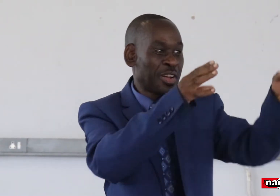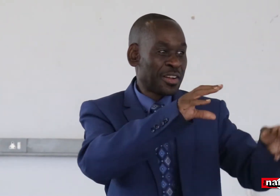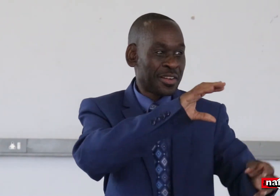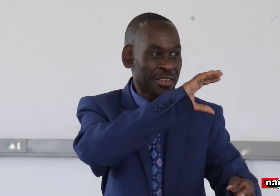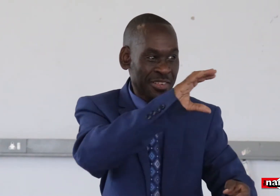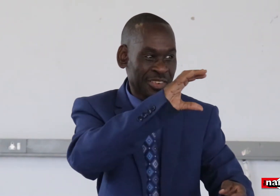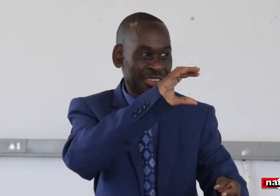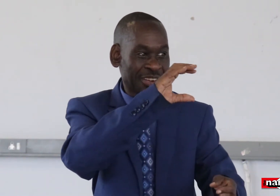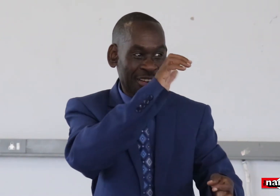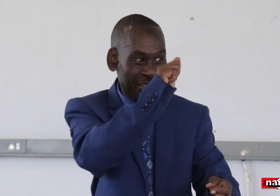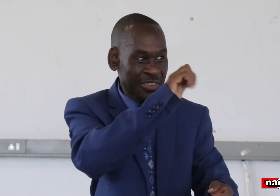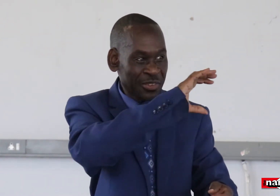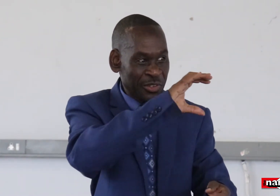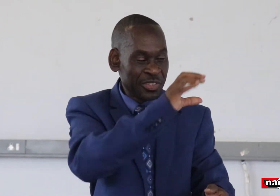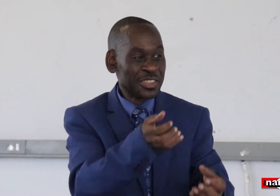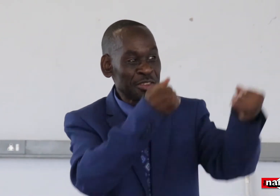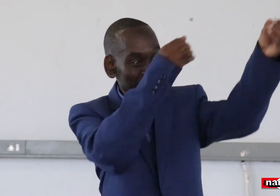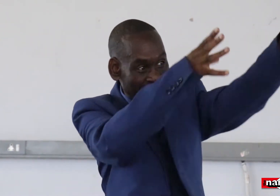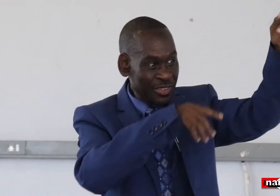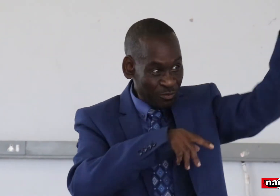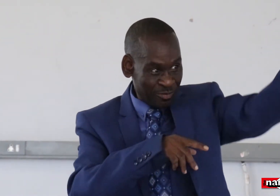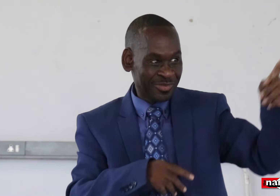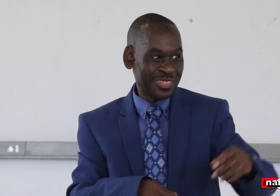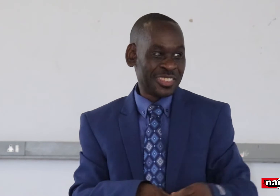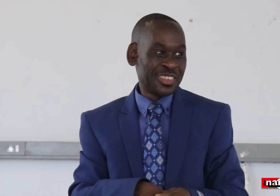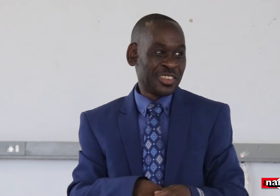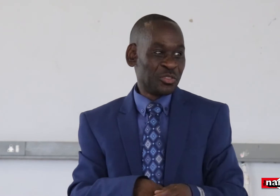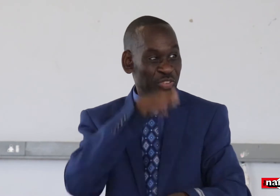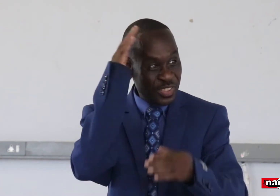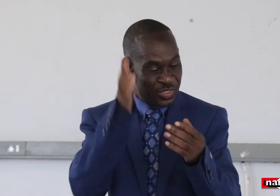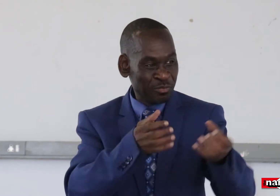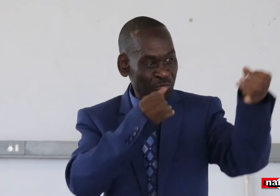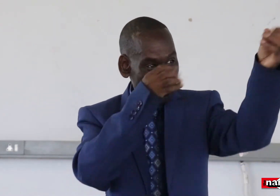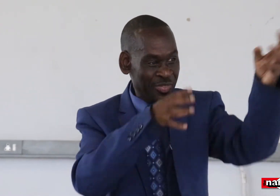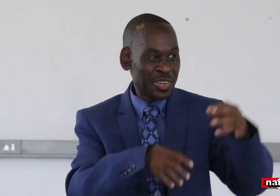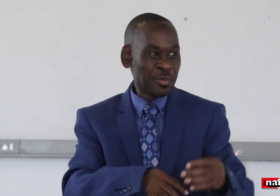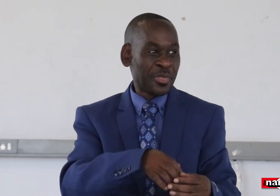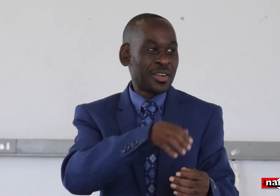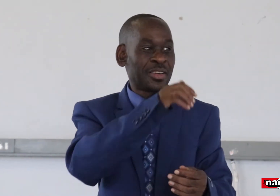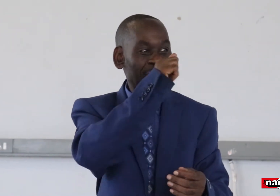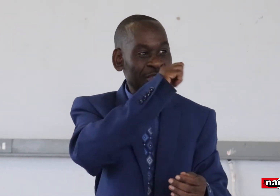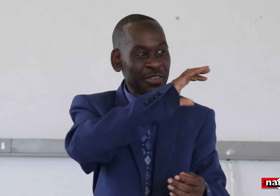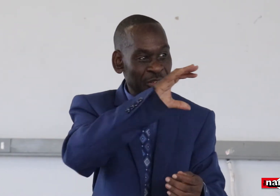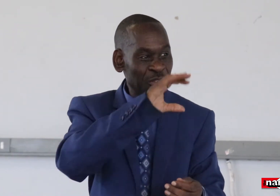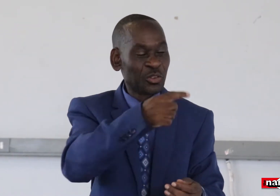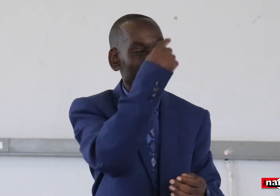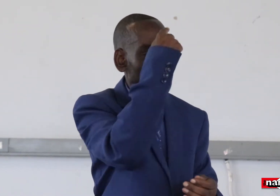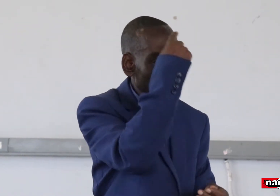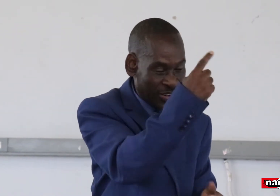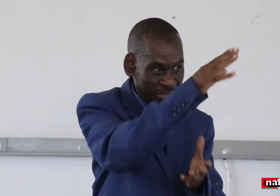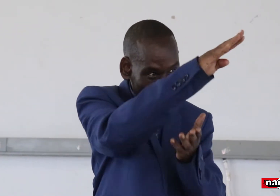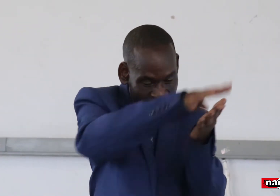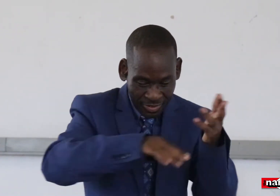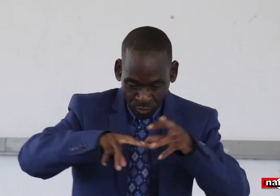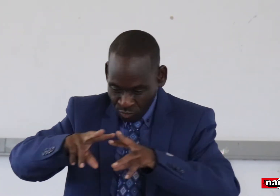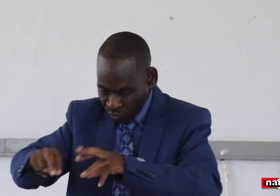defend so that they can identify Master, the acting